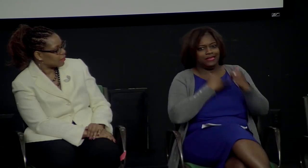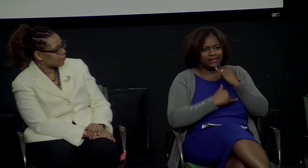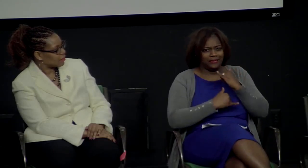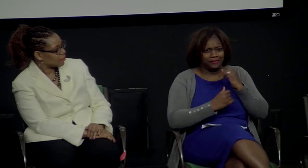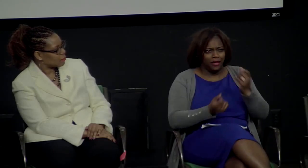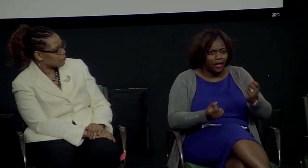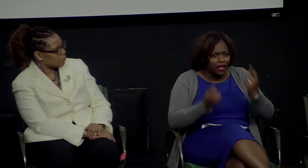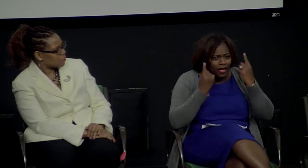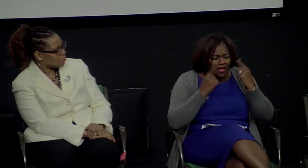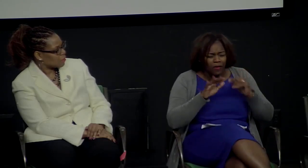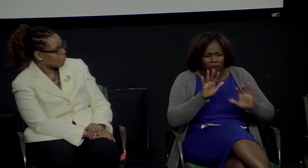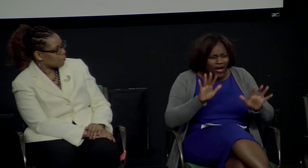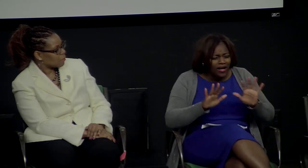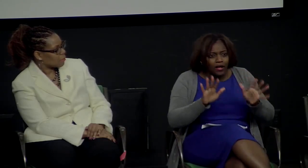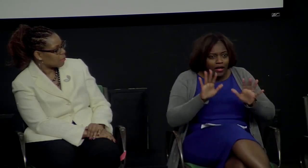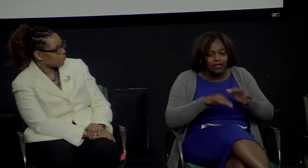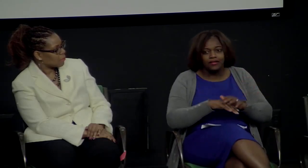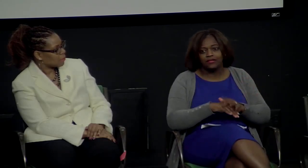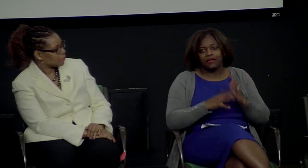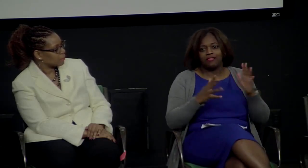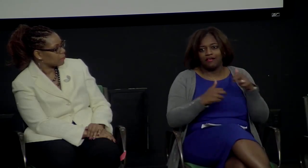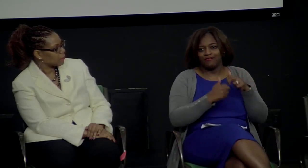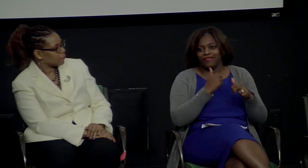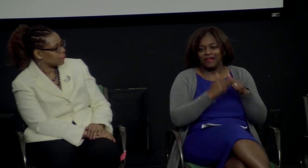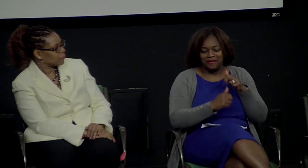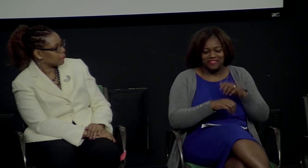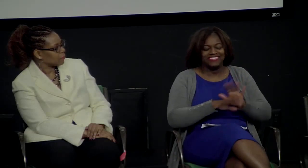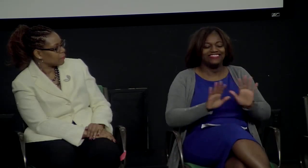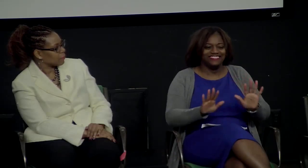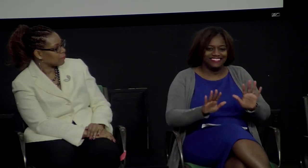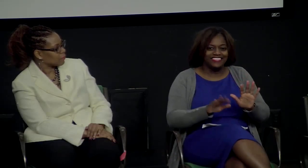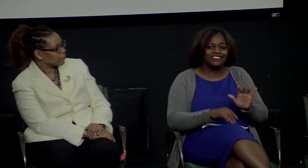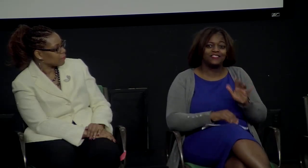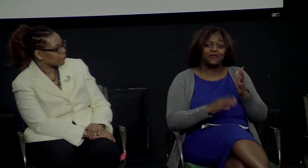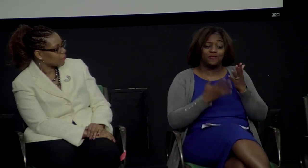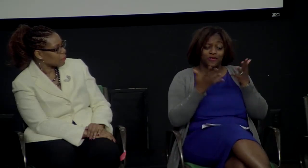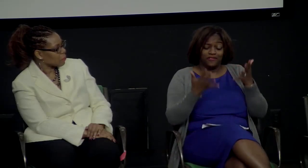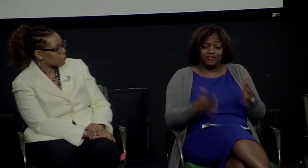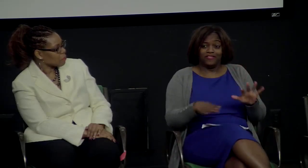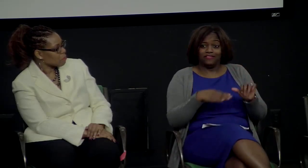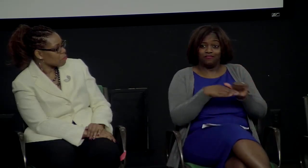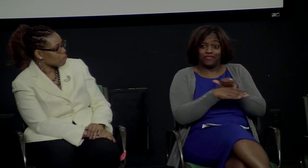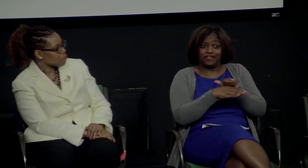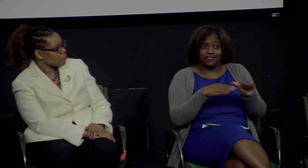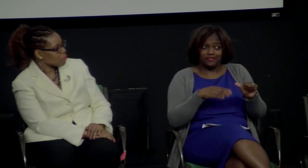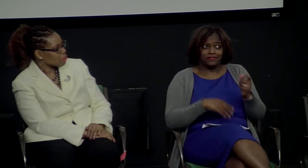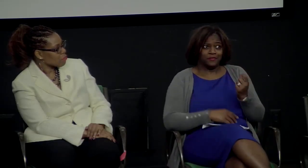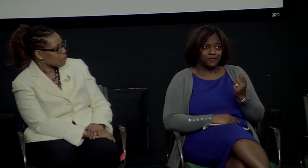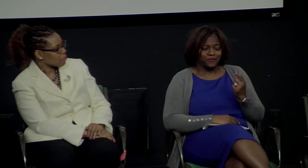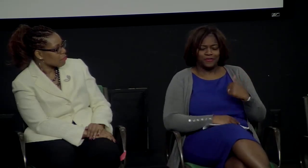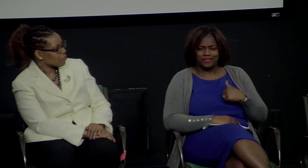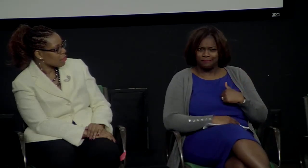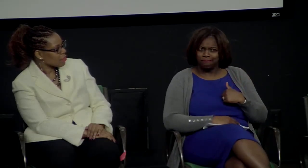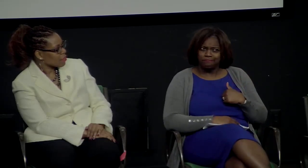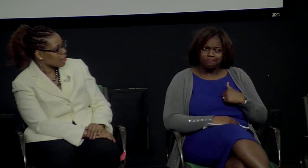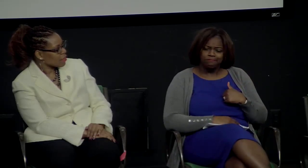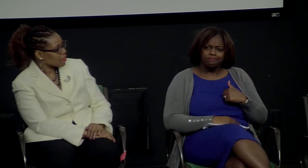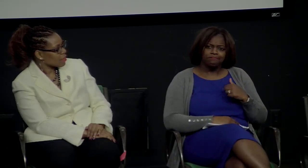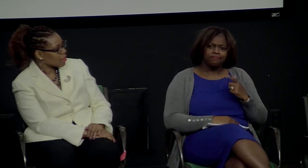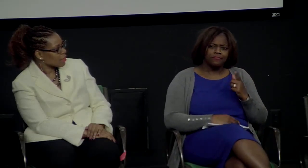and trying to do the best we could. But obviously, we made some mistakes. were some problems with comprehension. But again, we were practicing what we could. And I remember at